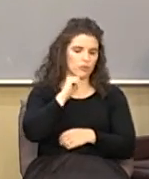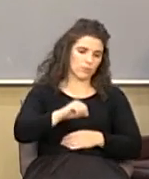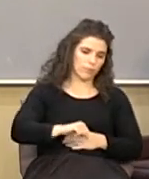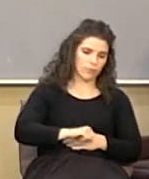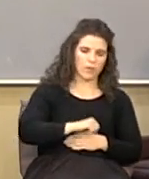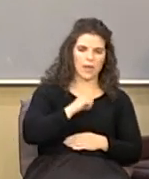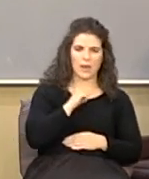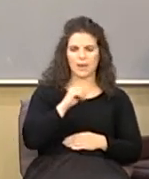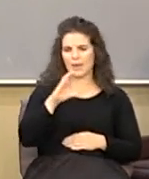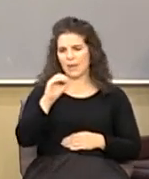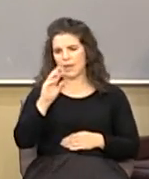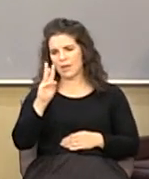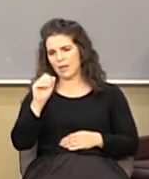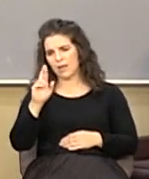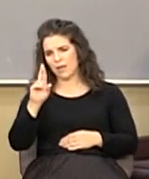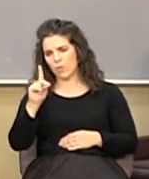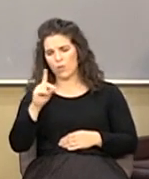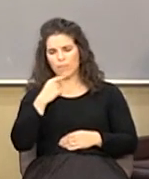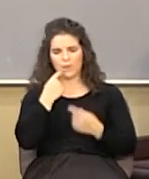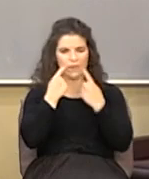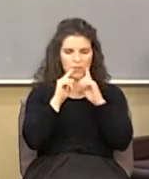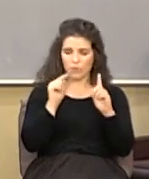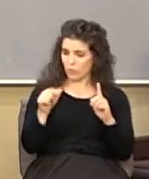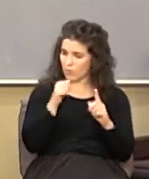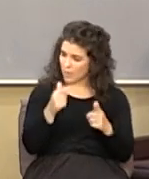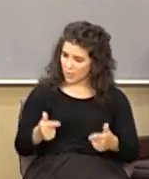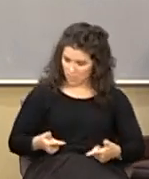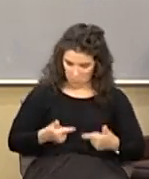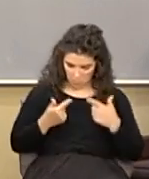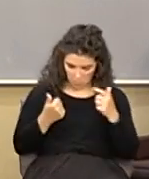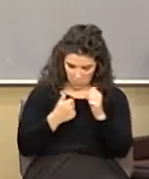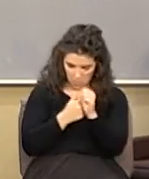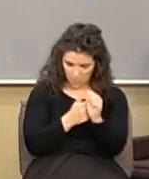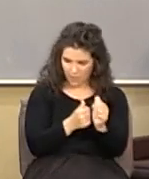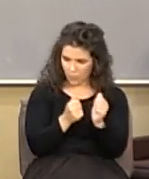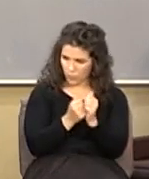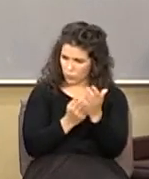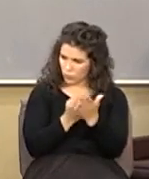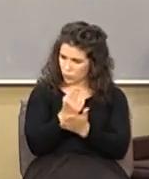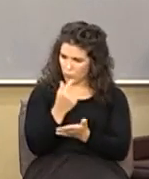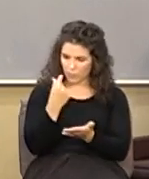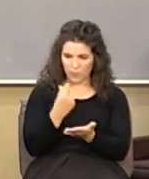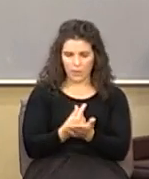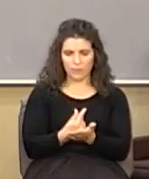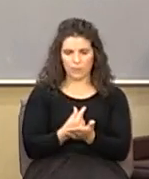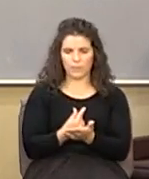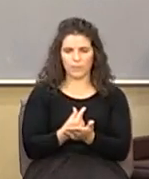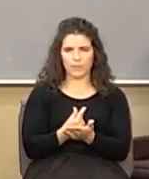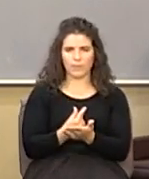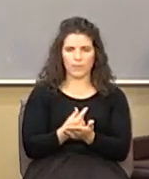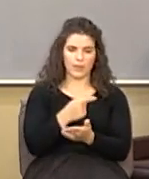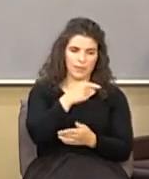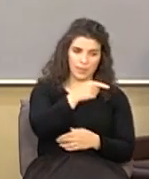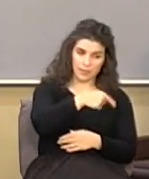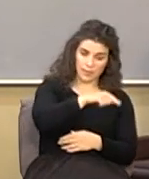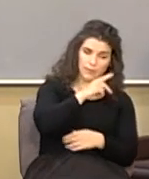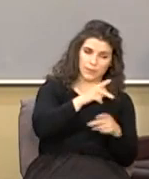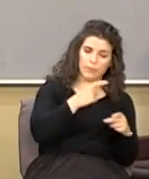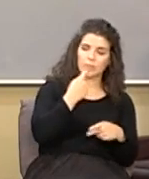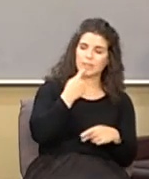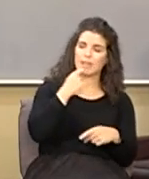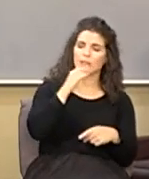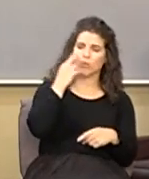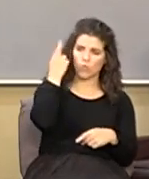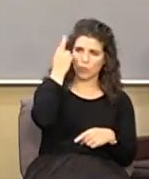by declaring that he was not living in line with the truth of the gospel and what these people say is that the